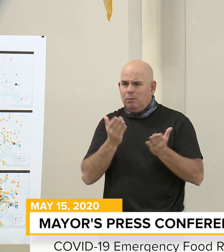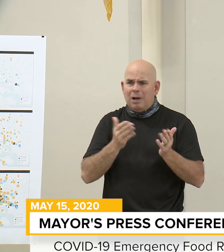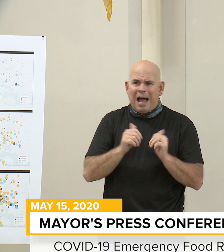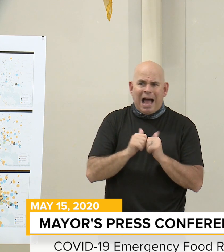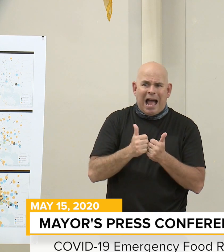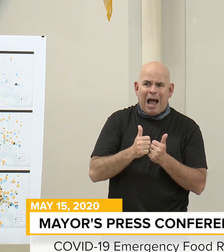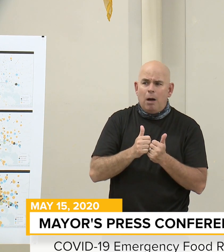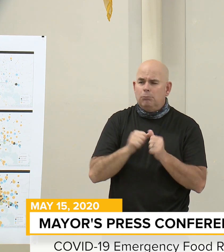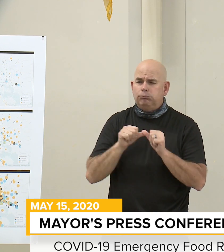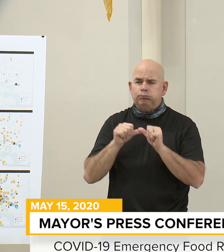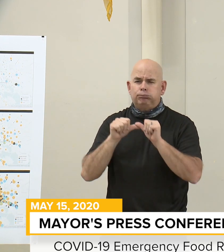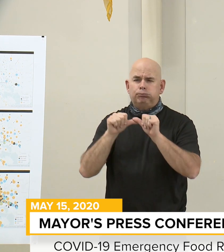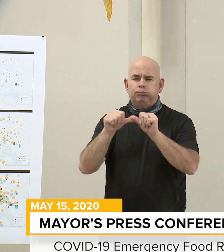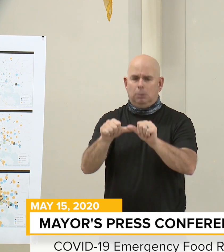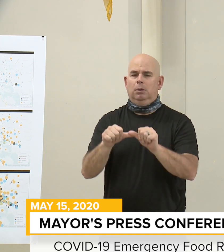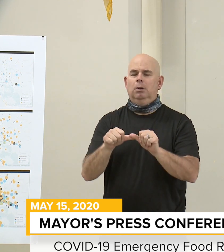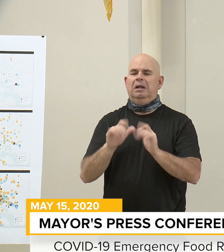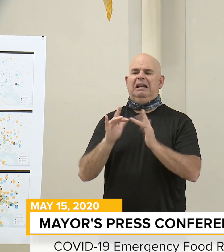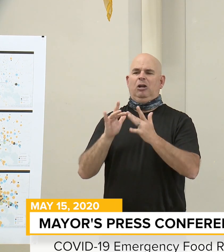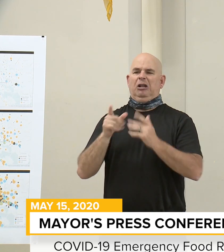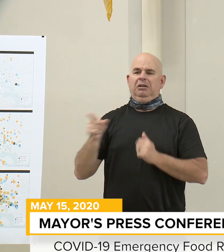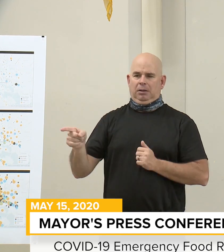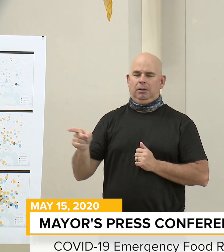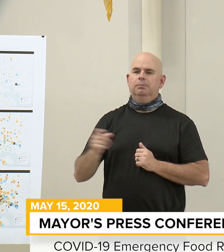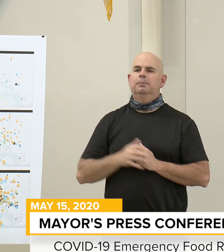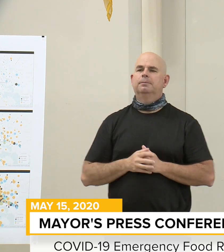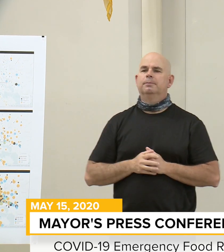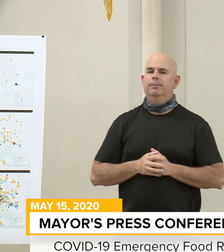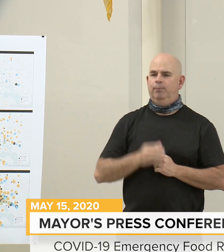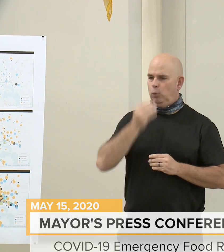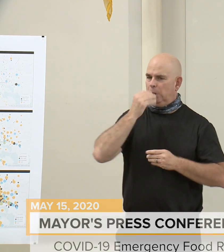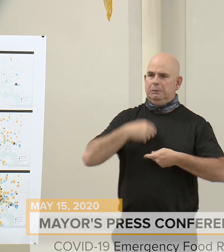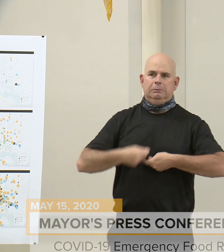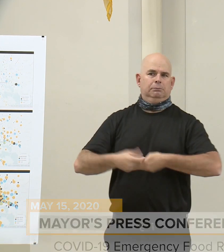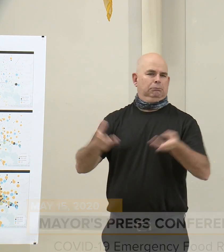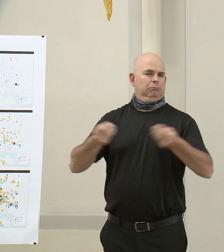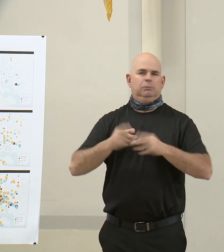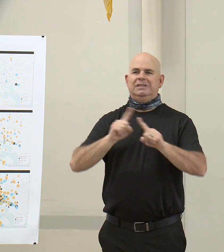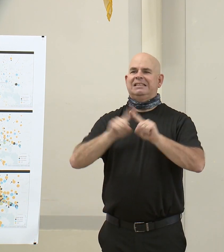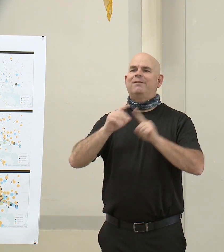to Baltimore residents who are disproportionately impacted by COVID-19.